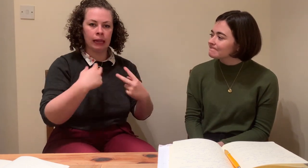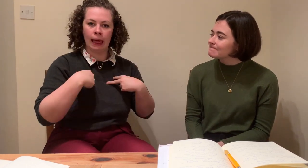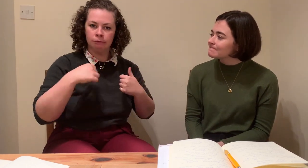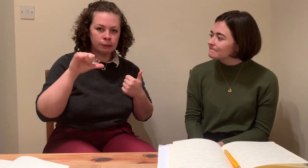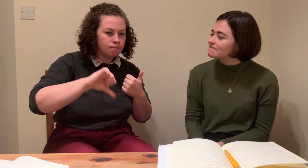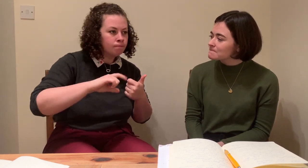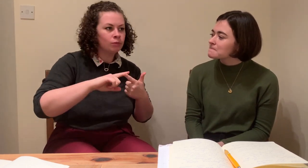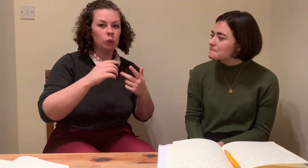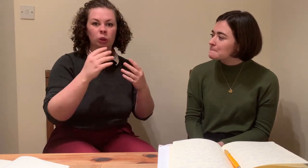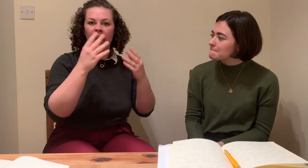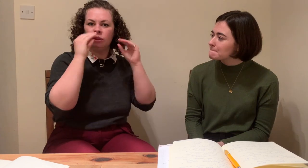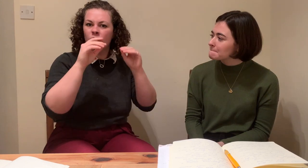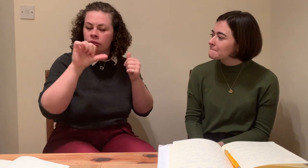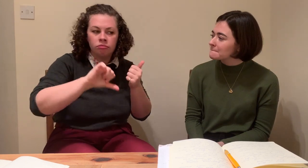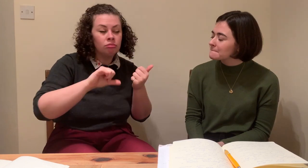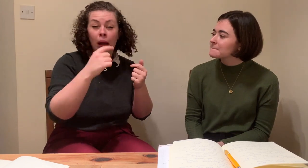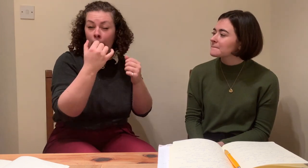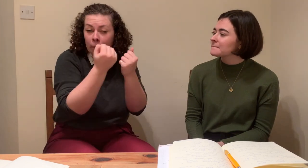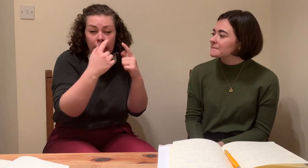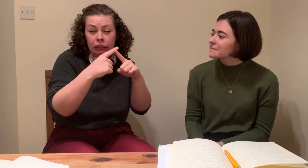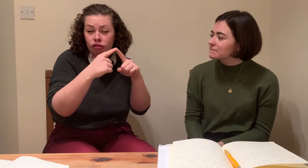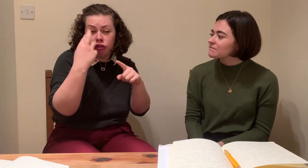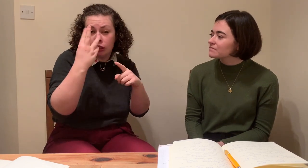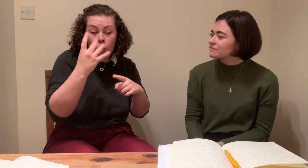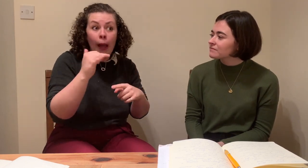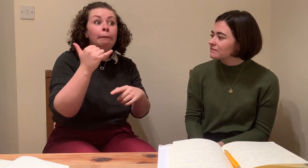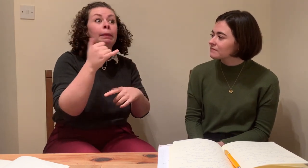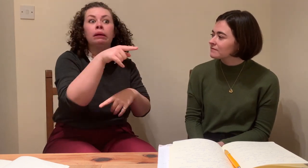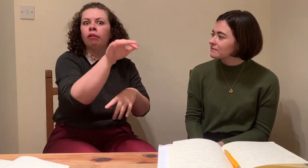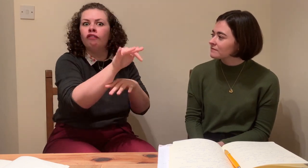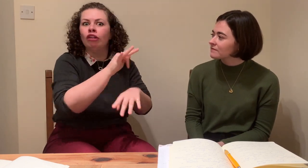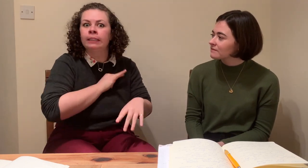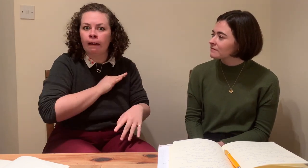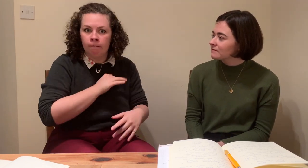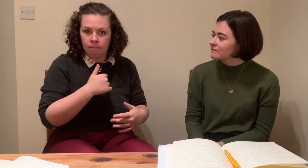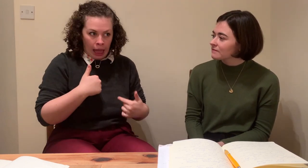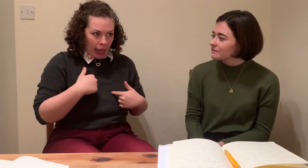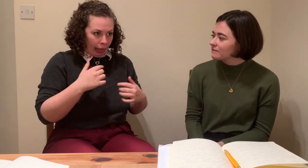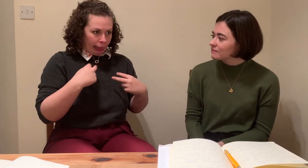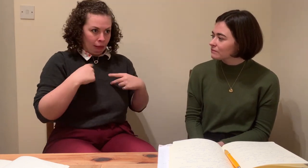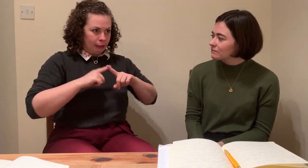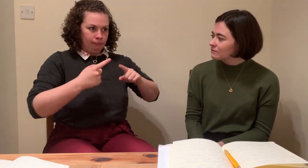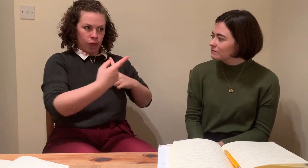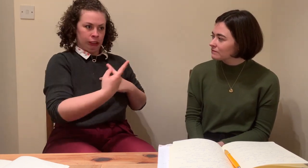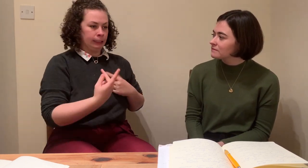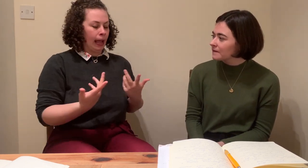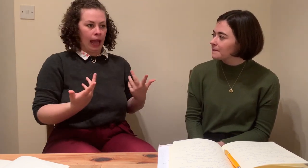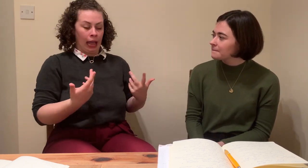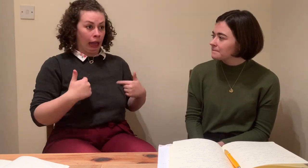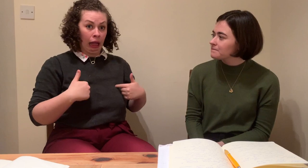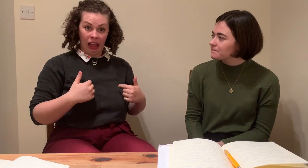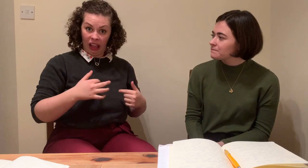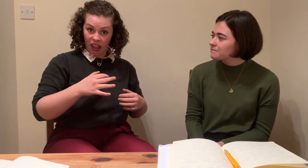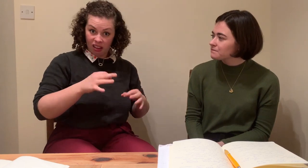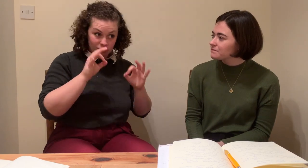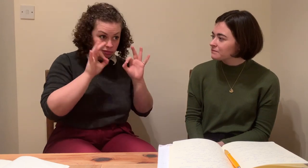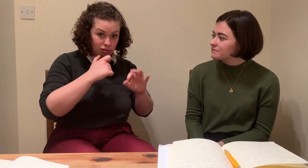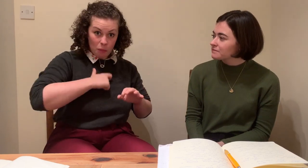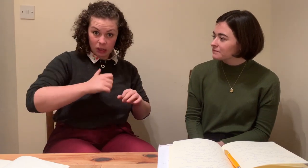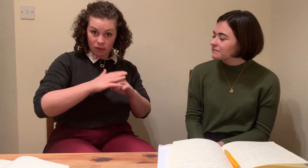There can't be kind of a vague or grey area there. Could you imagine if I was interpreting and ignored the fact that they didn't understand my brand